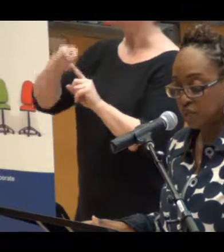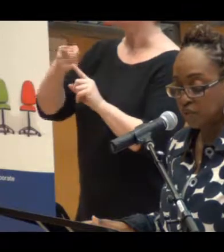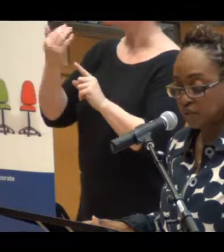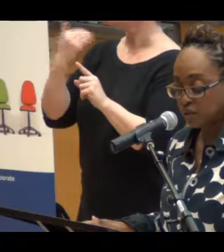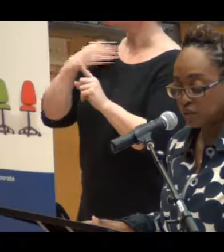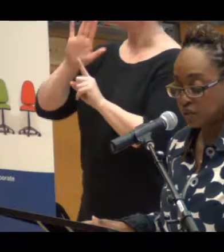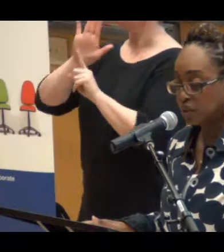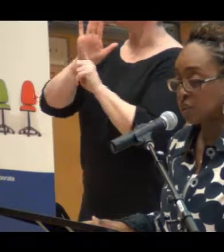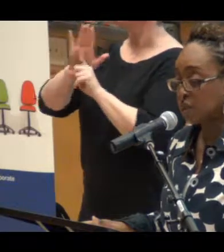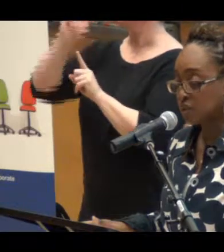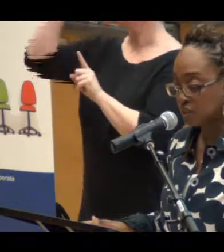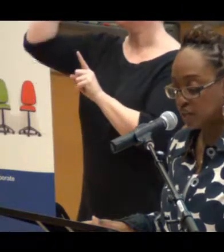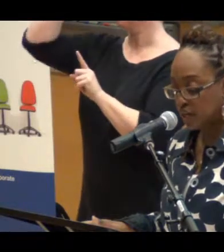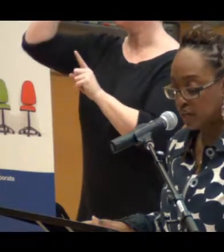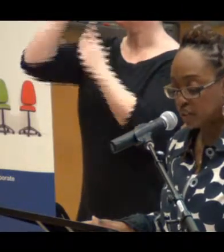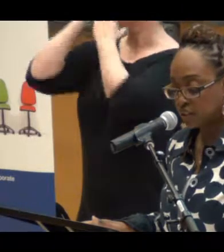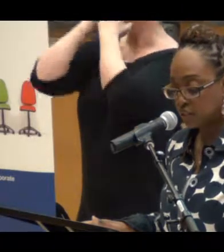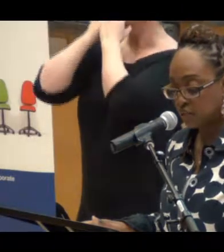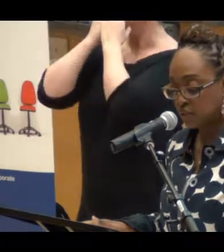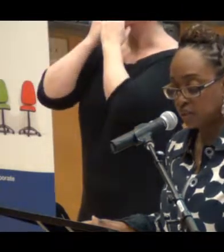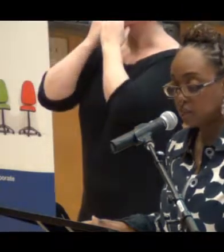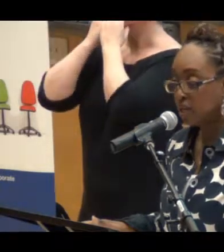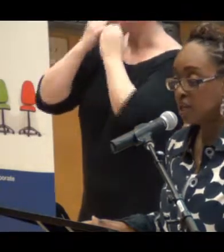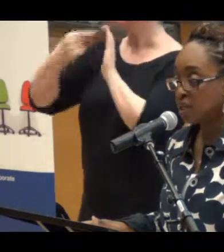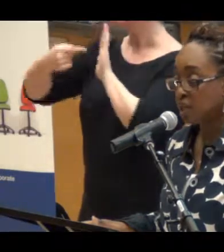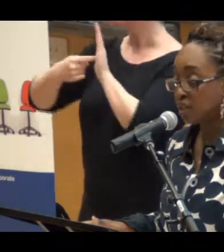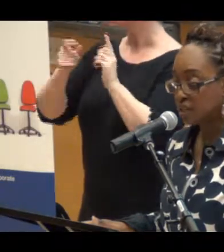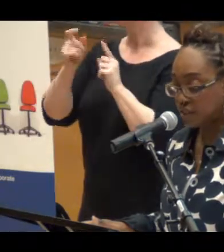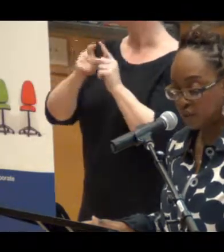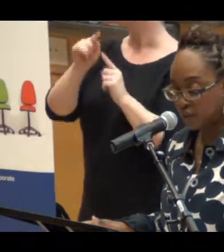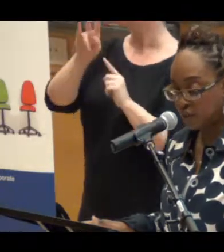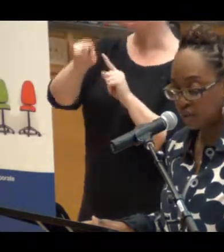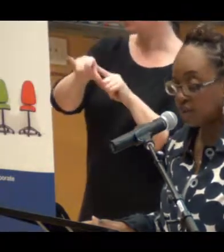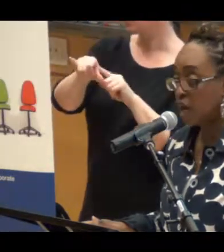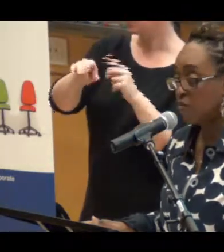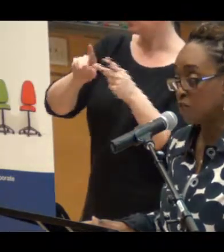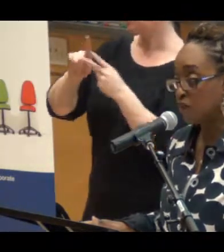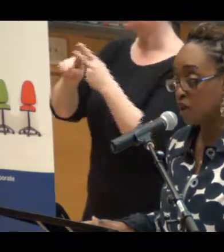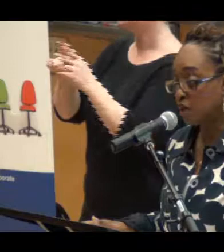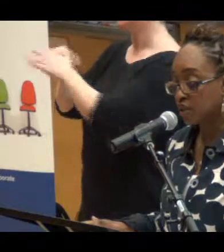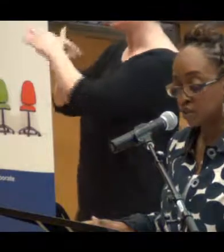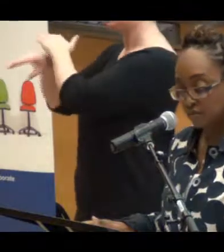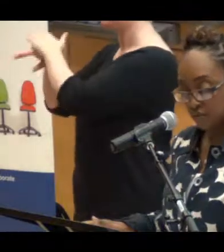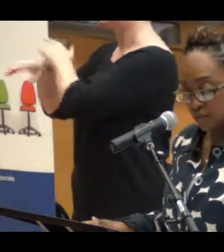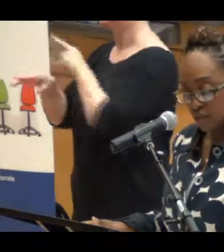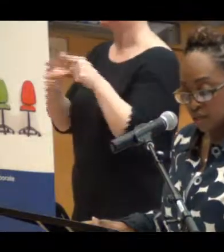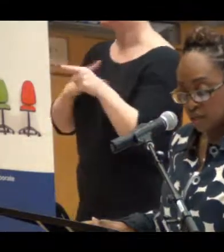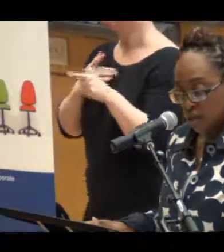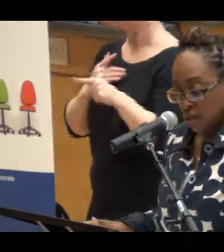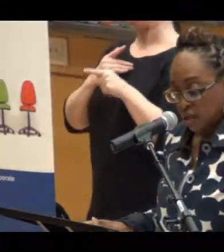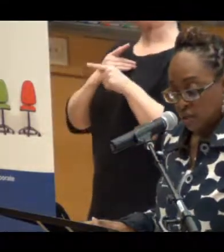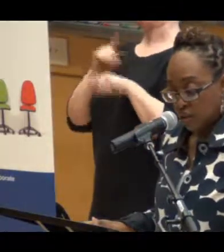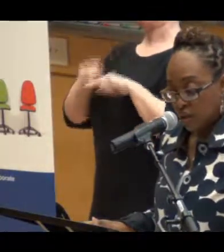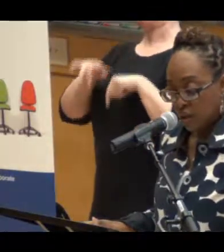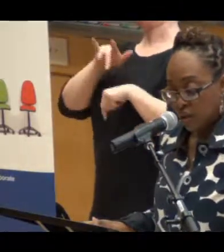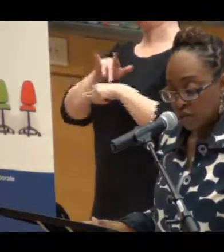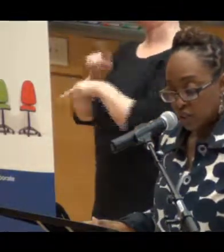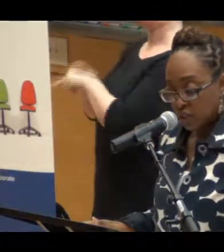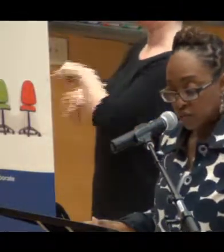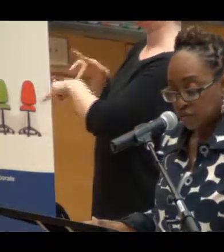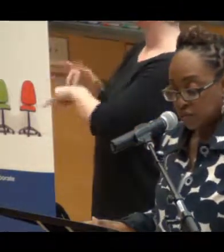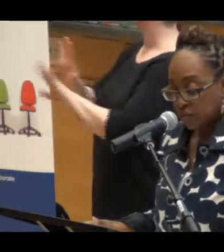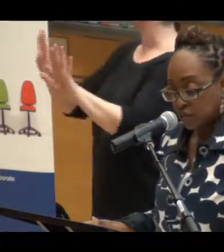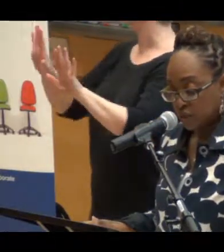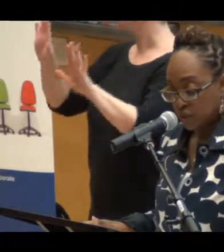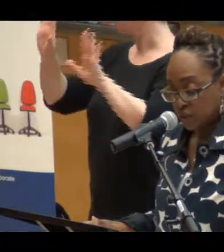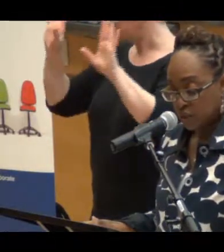inclusion and make the words diversity and accessibility less scary and more positive. There are a lot of